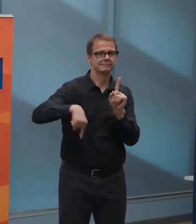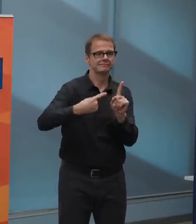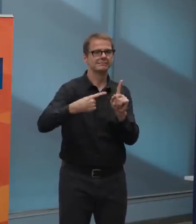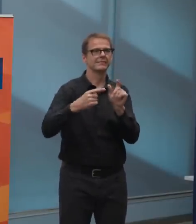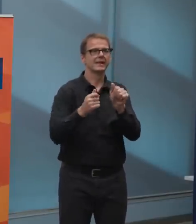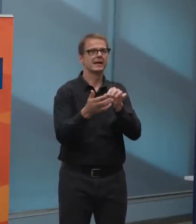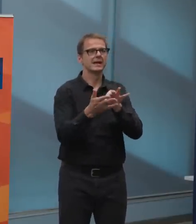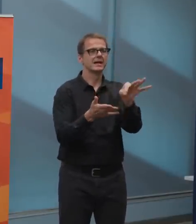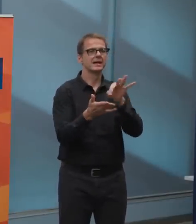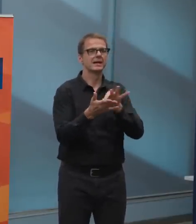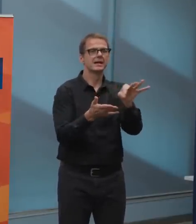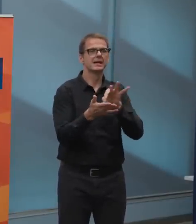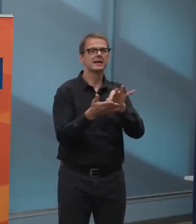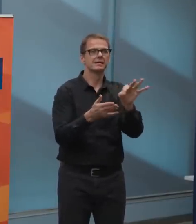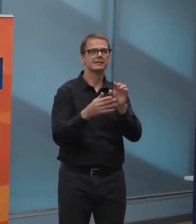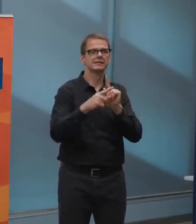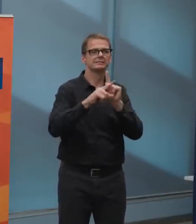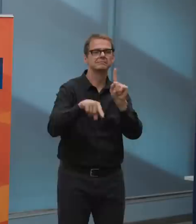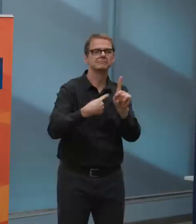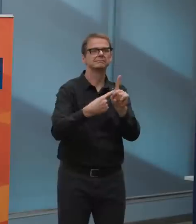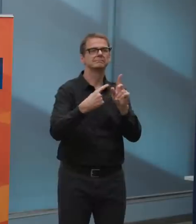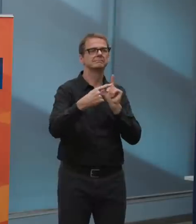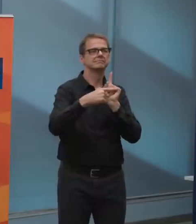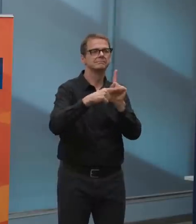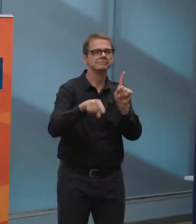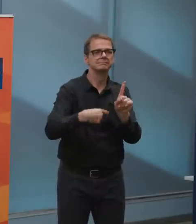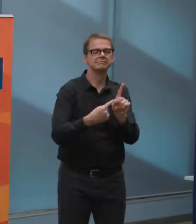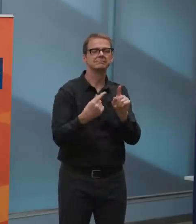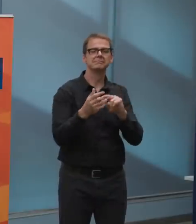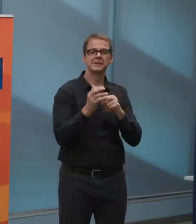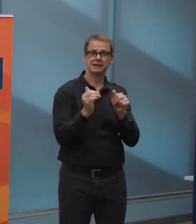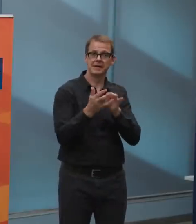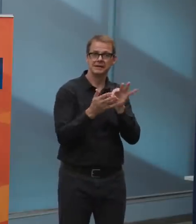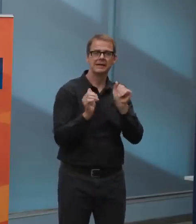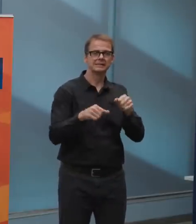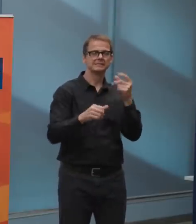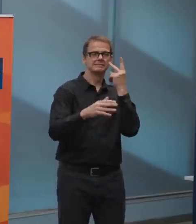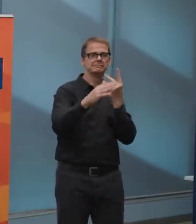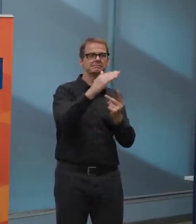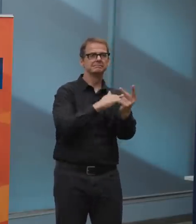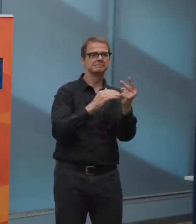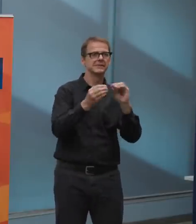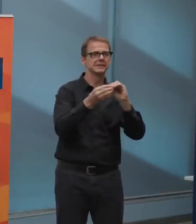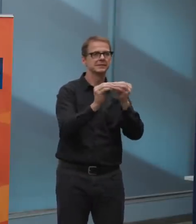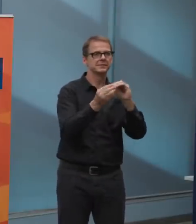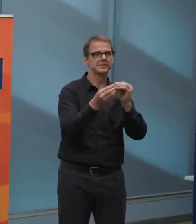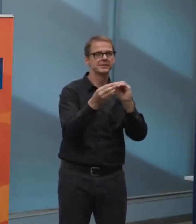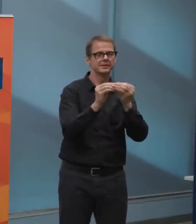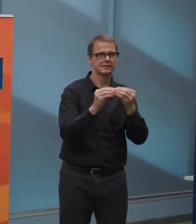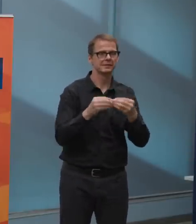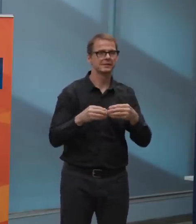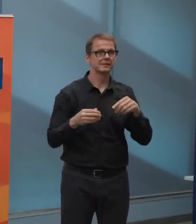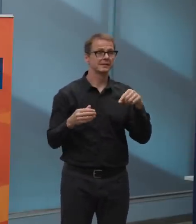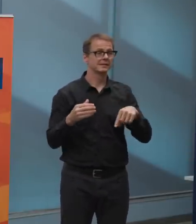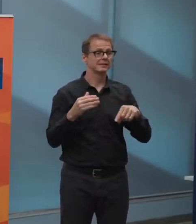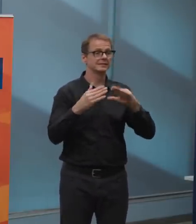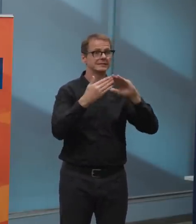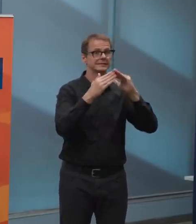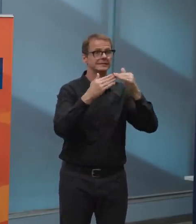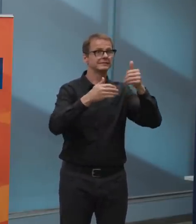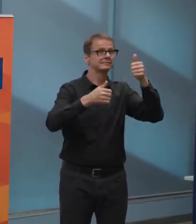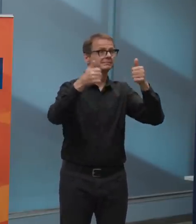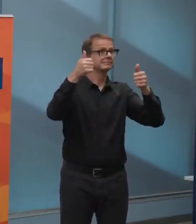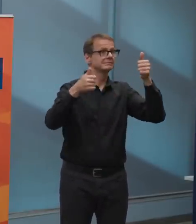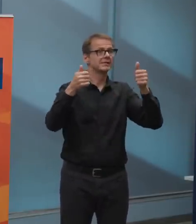if, um, senior government officials, uh, first suggestion is, uh, that we should have our operators